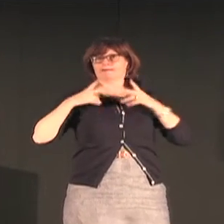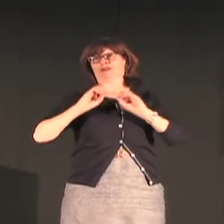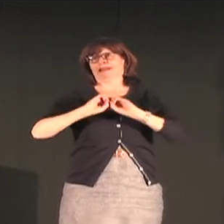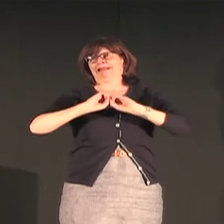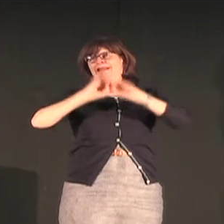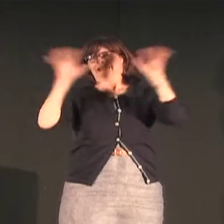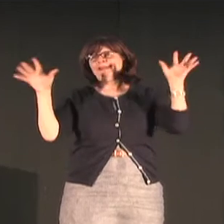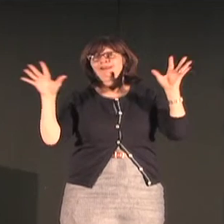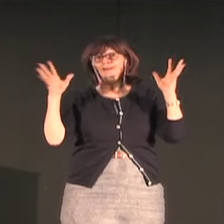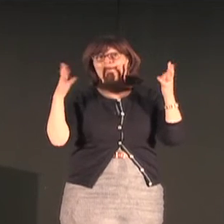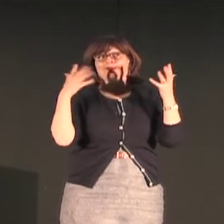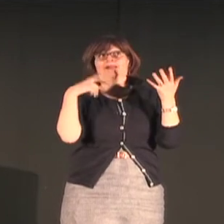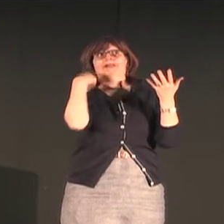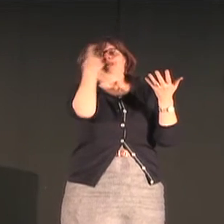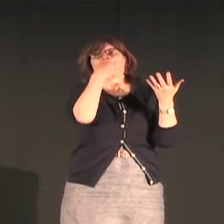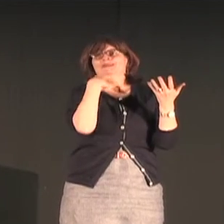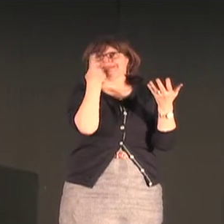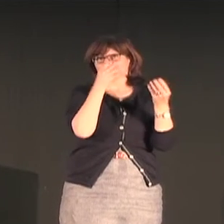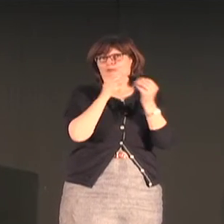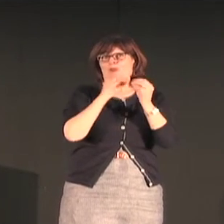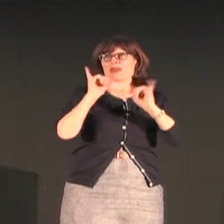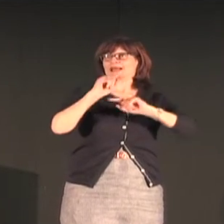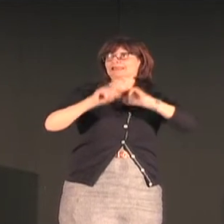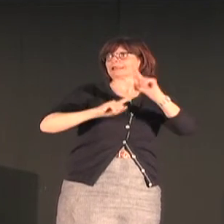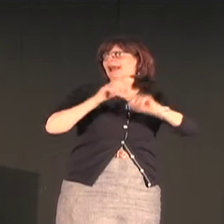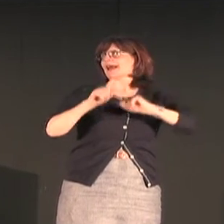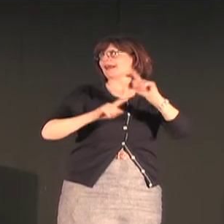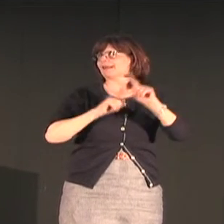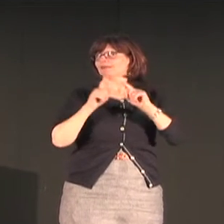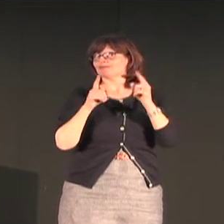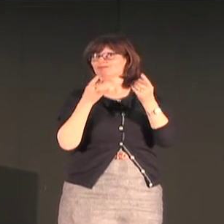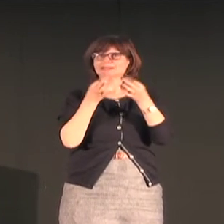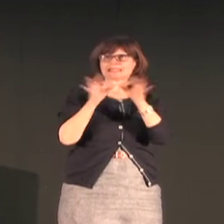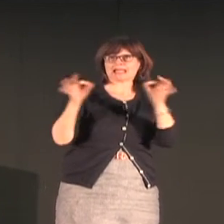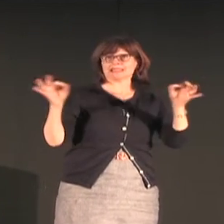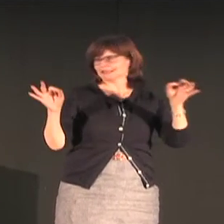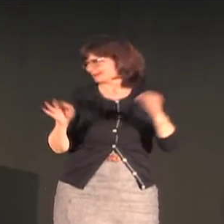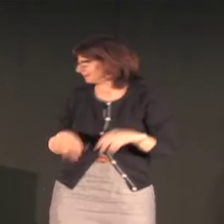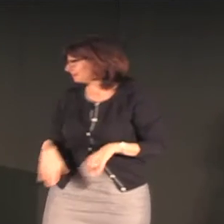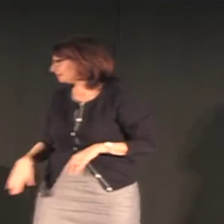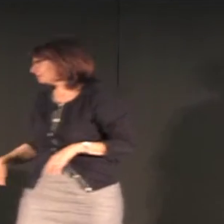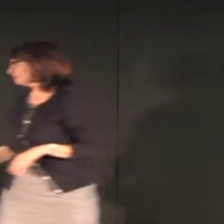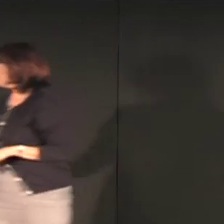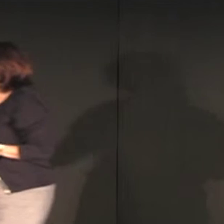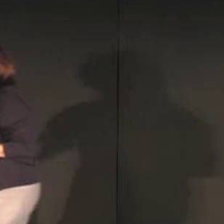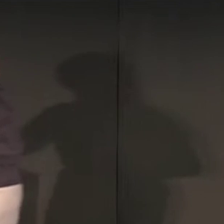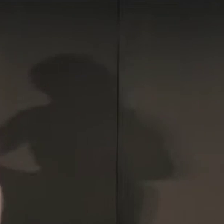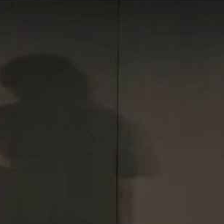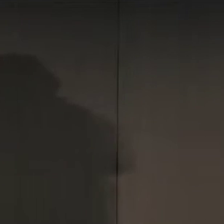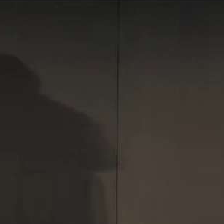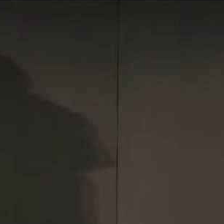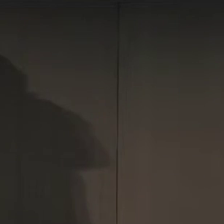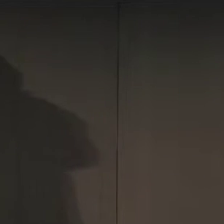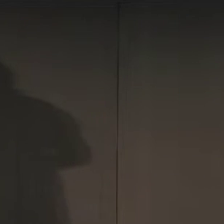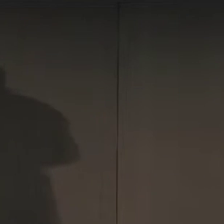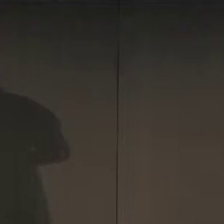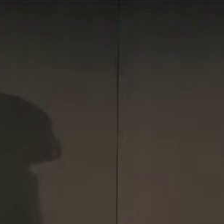shift and moving very very clear and very rhythmic and prosodic and looking like